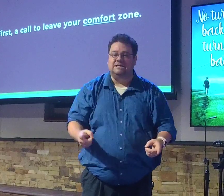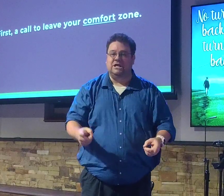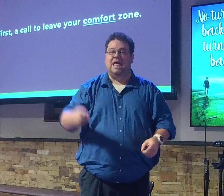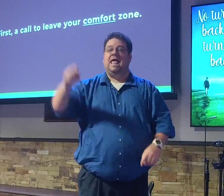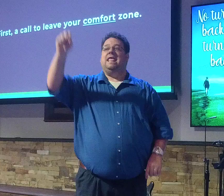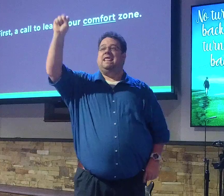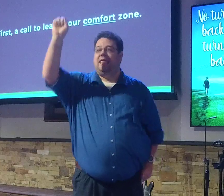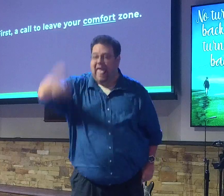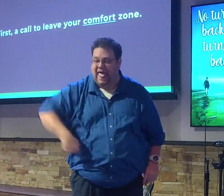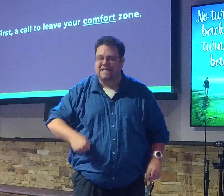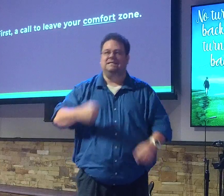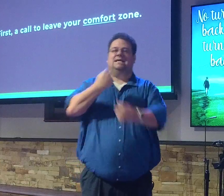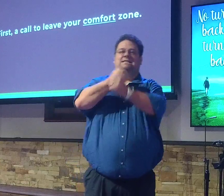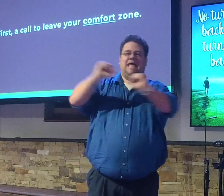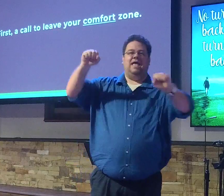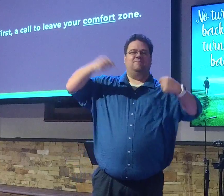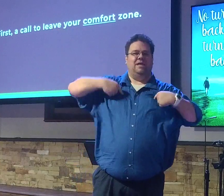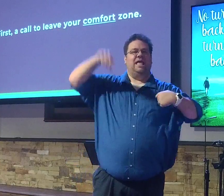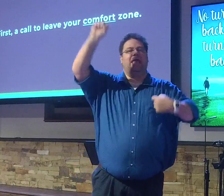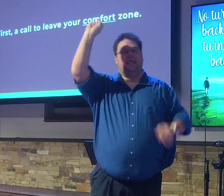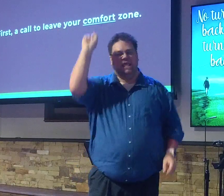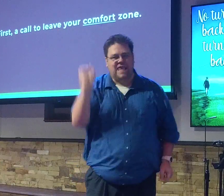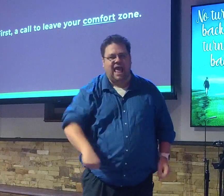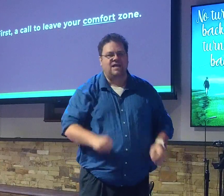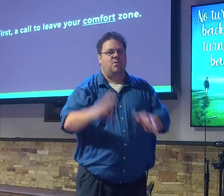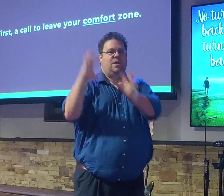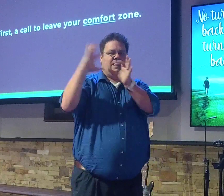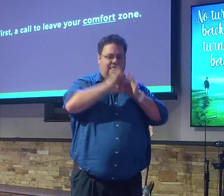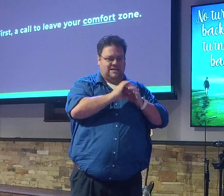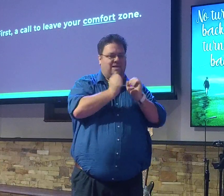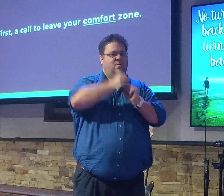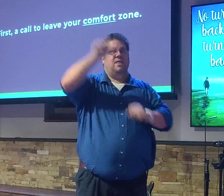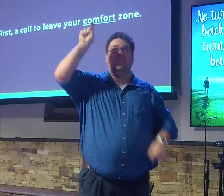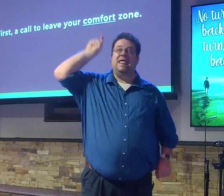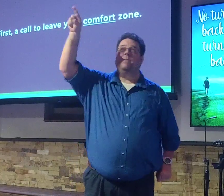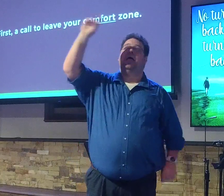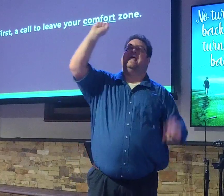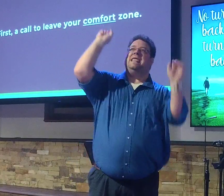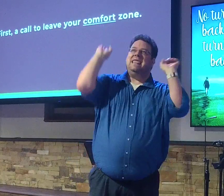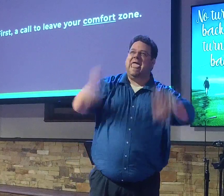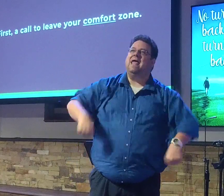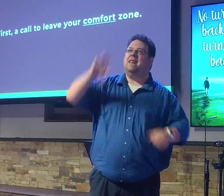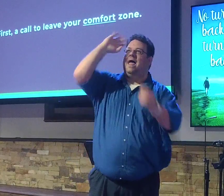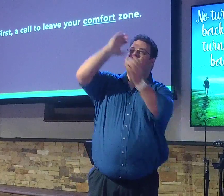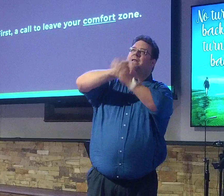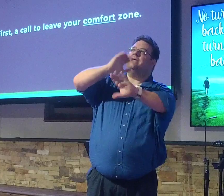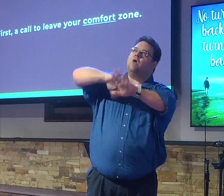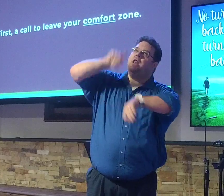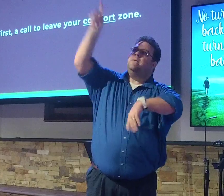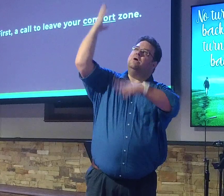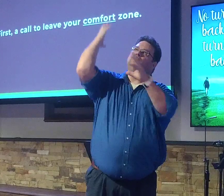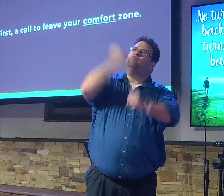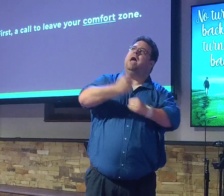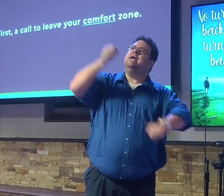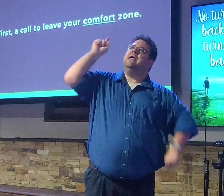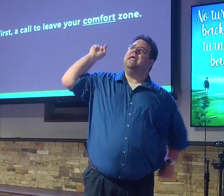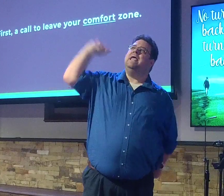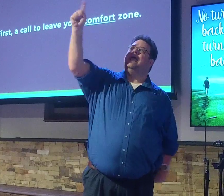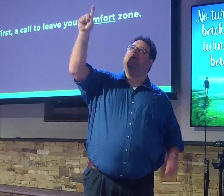I want Jesus. Yes, I want a relationship with him. Yes, I want to believe on him and I want to trust him to be my Lord